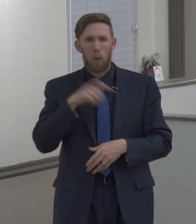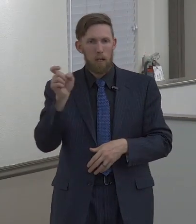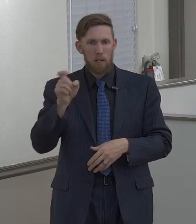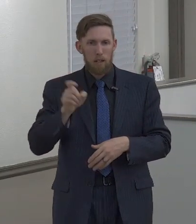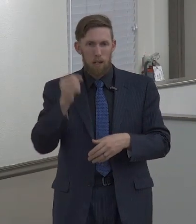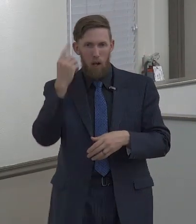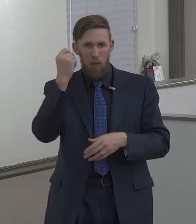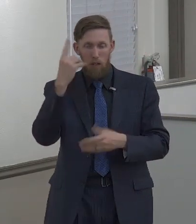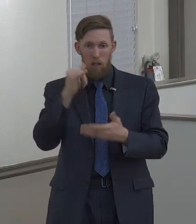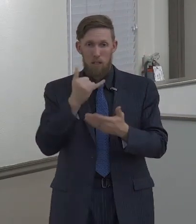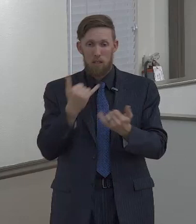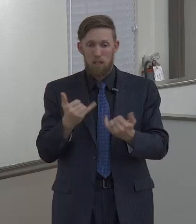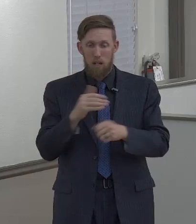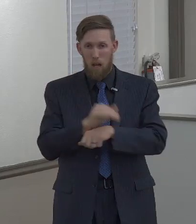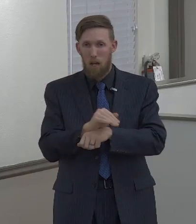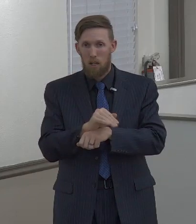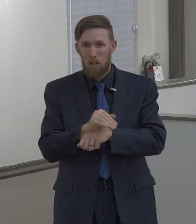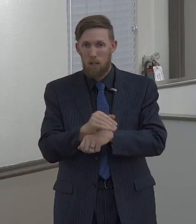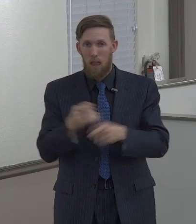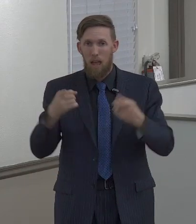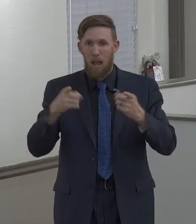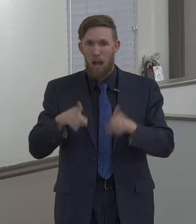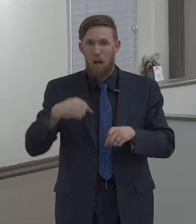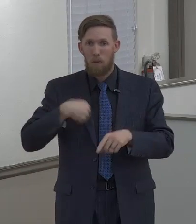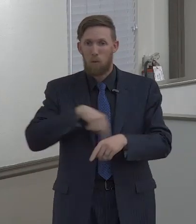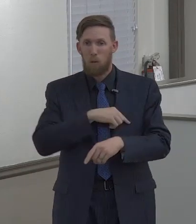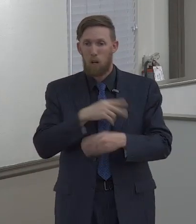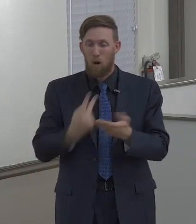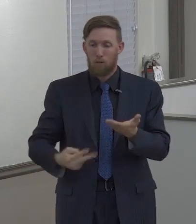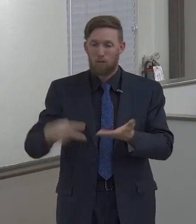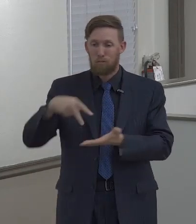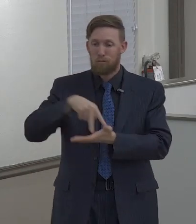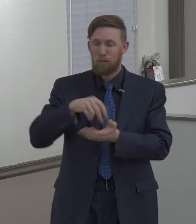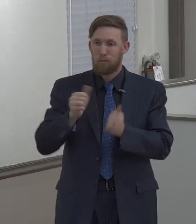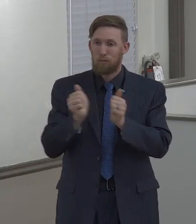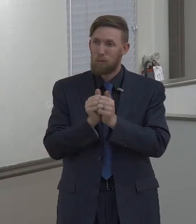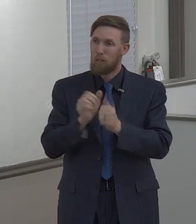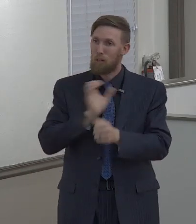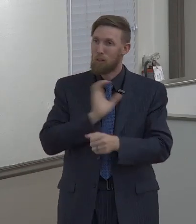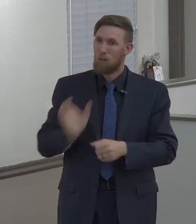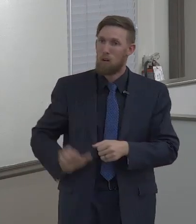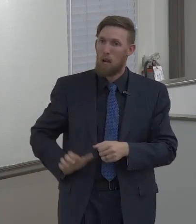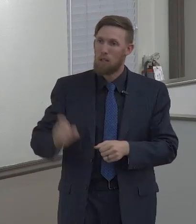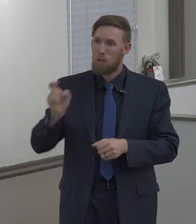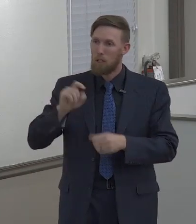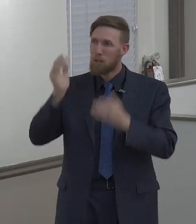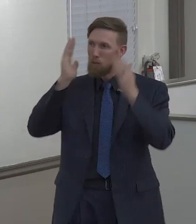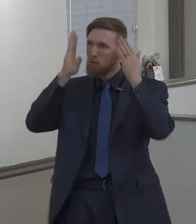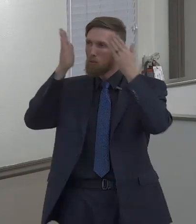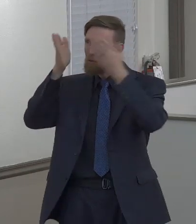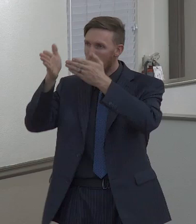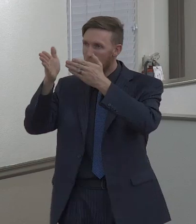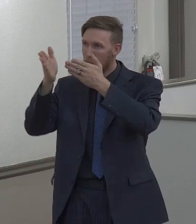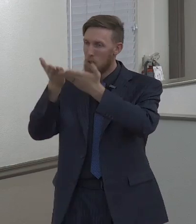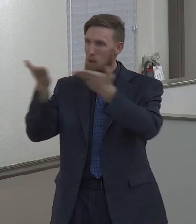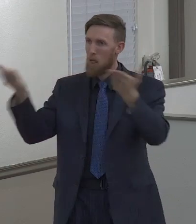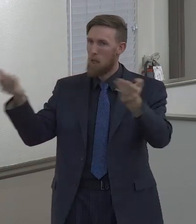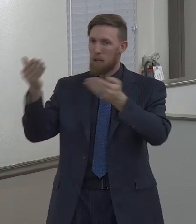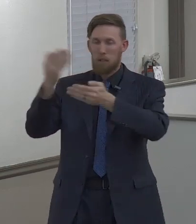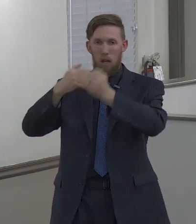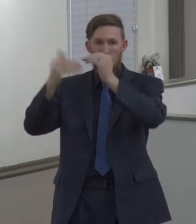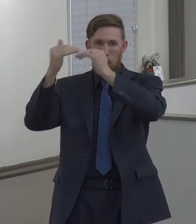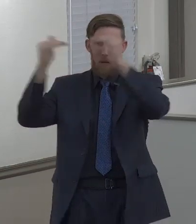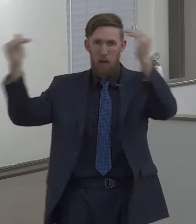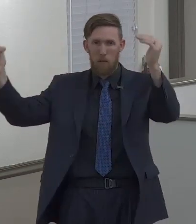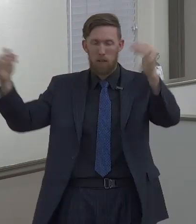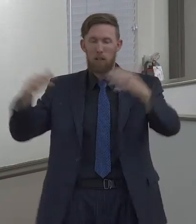we need to realize tonight that as we are risen with Christ, we are to set our affection on those things